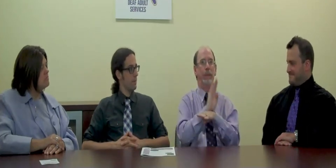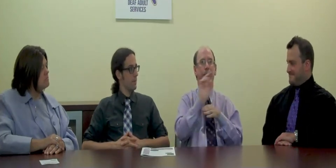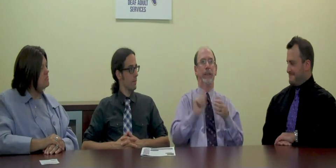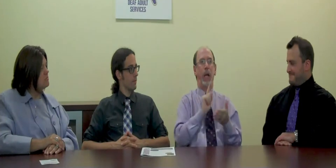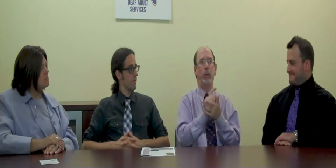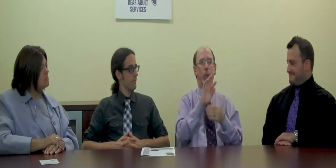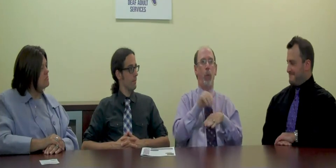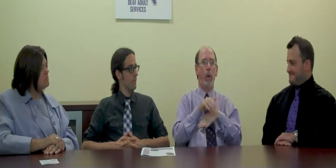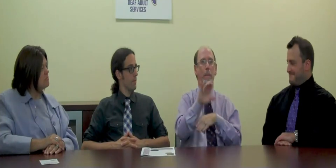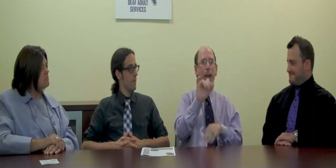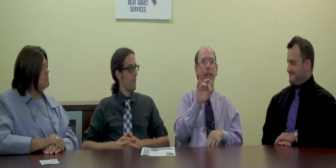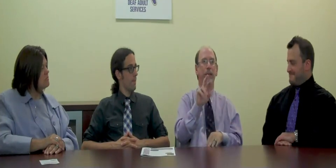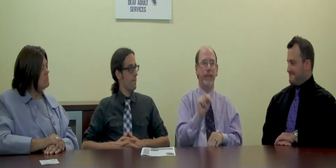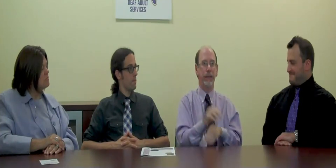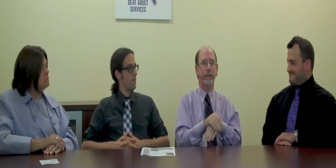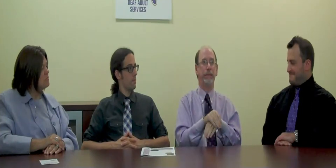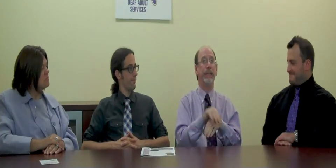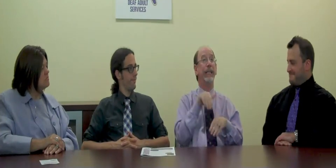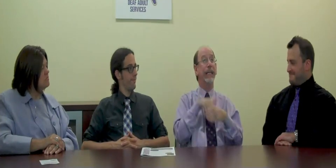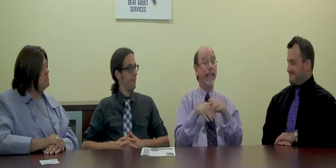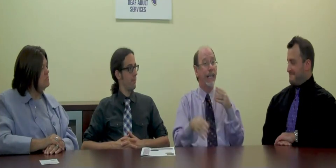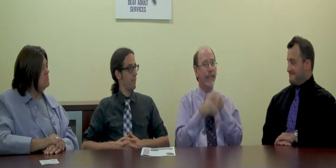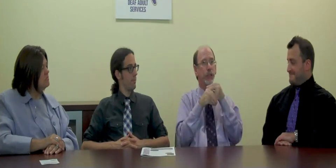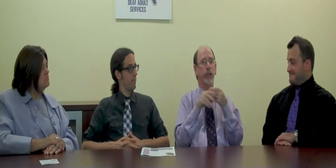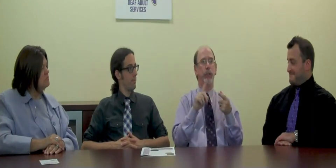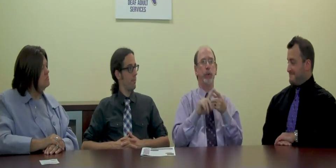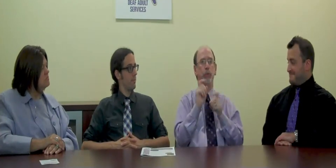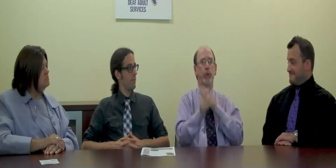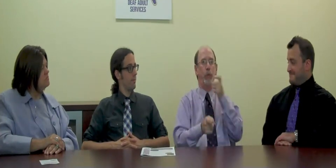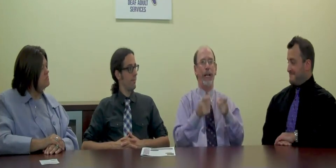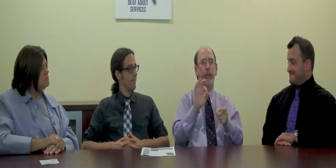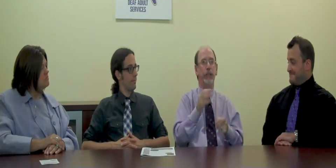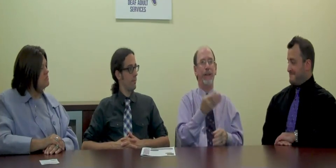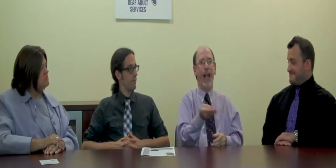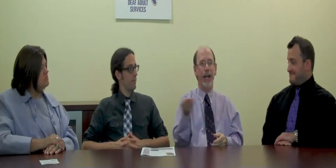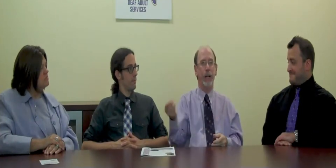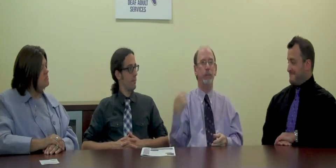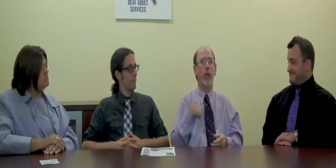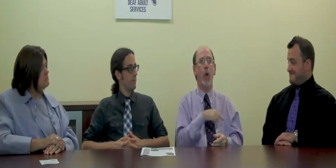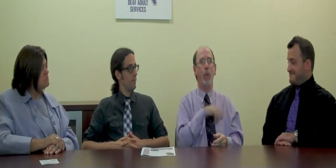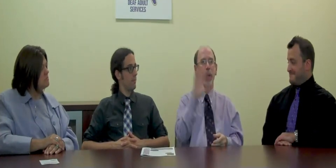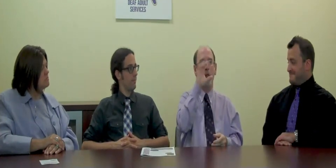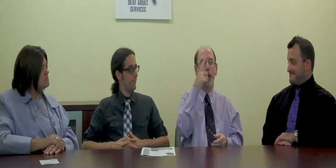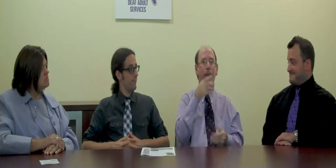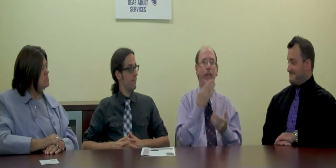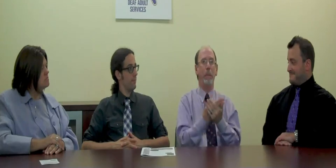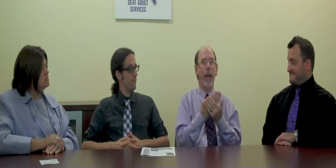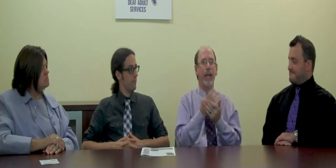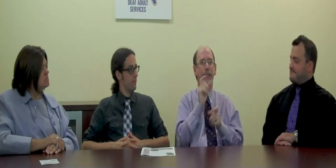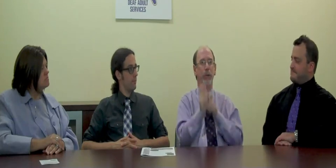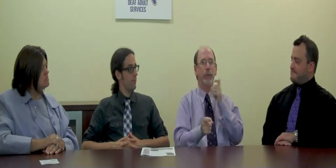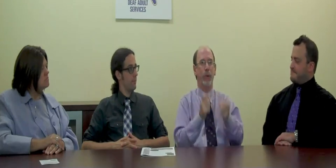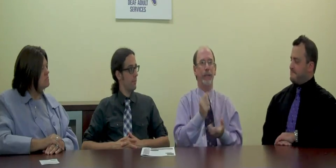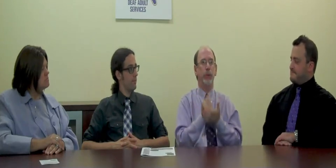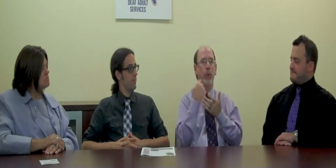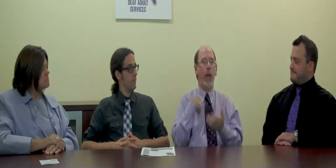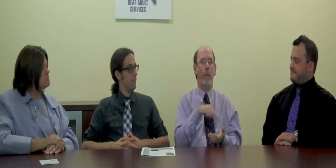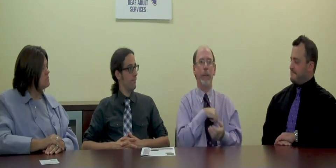during normal business hours or mailed in. In addition to donations of items, we are looking for monetary